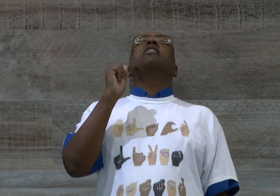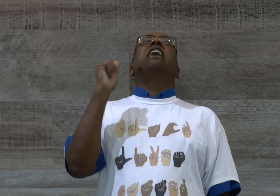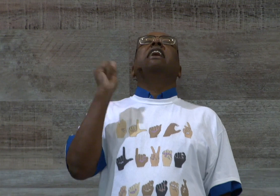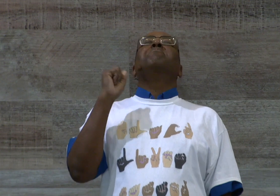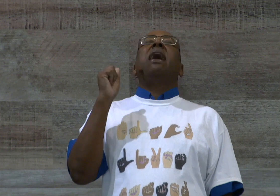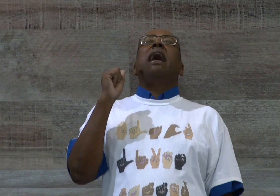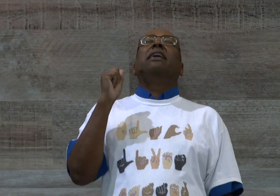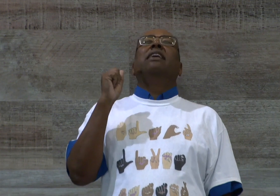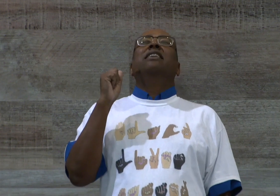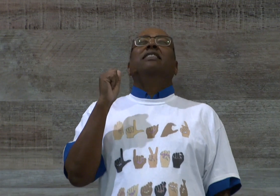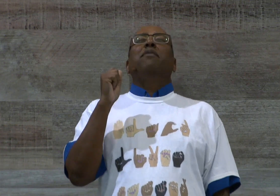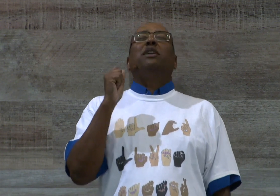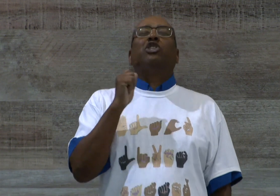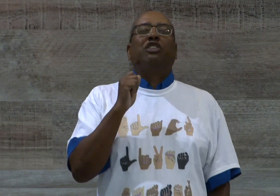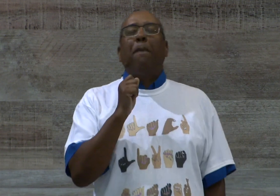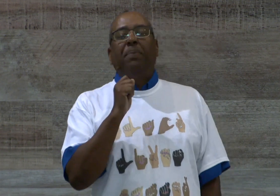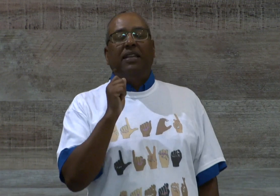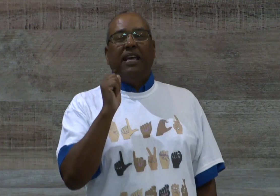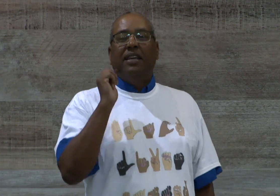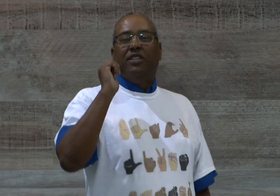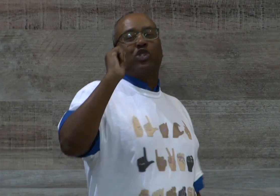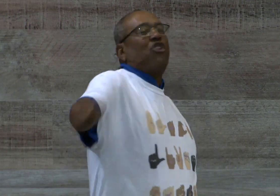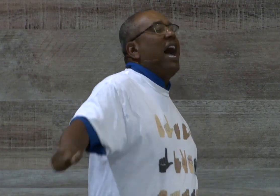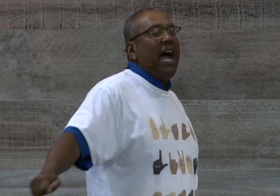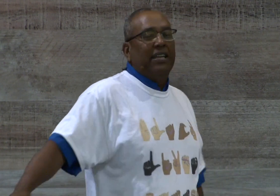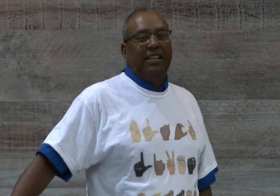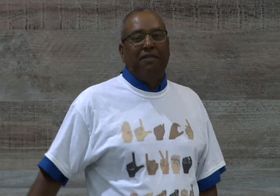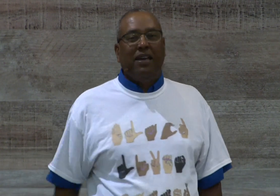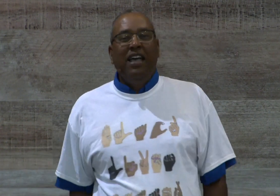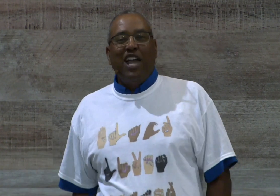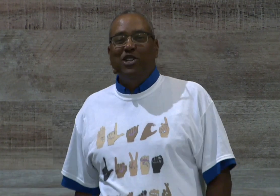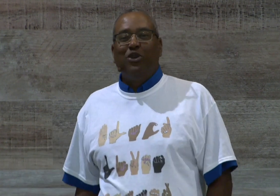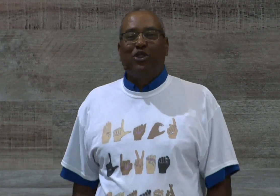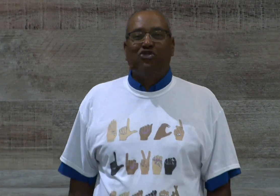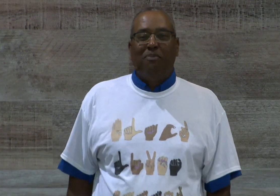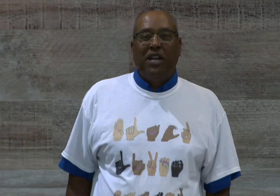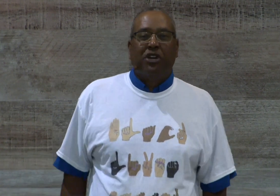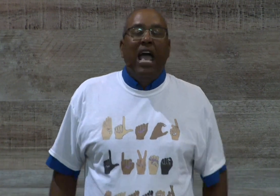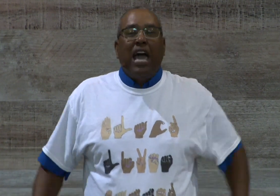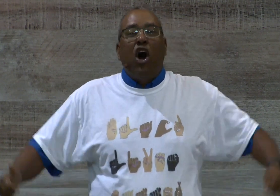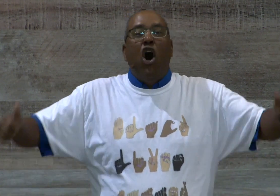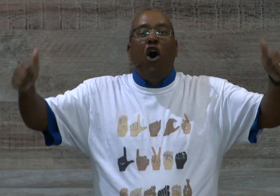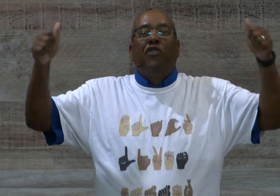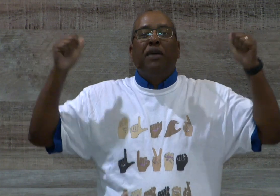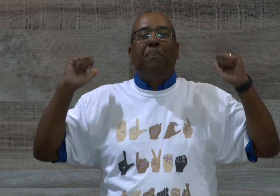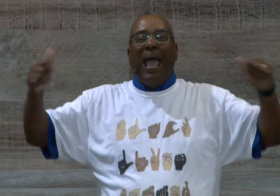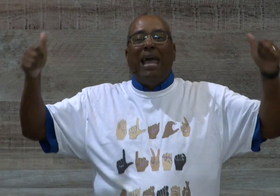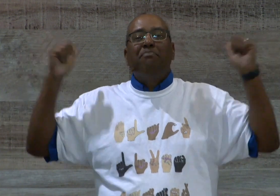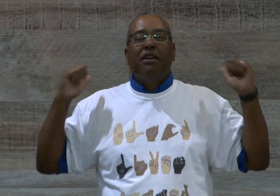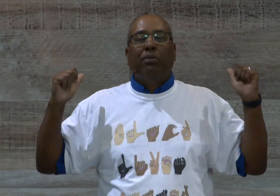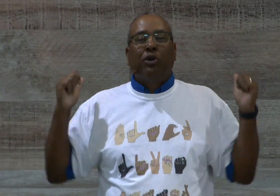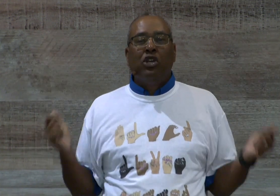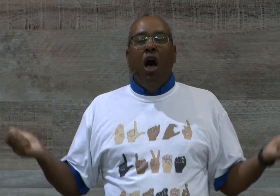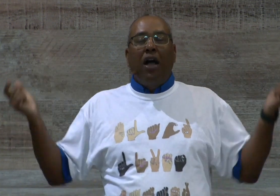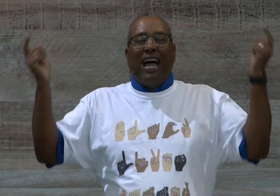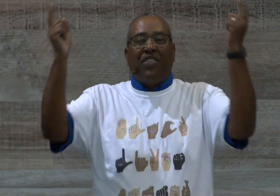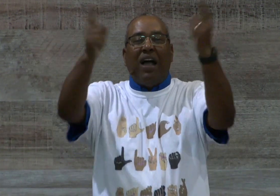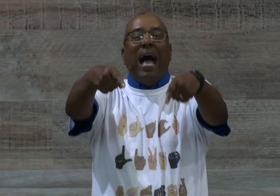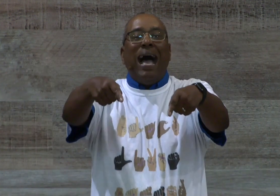head back and they'll be stepping and striding. Amen? And you know the drum major. And all the band members got their eyes